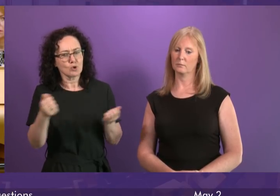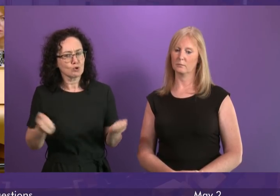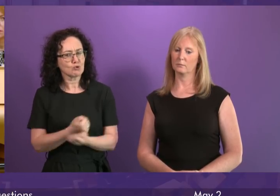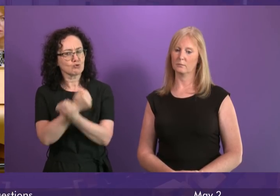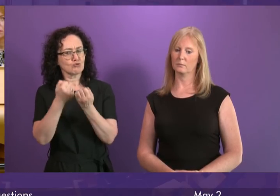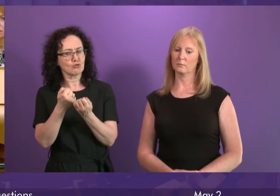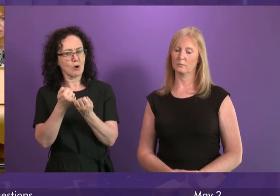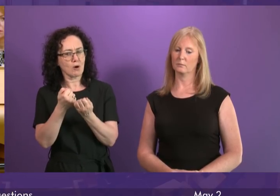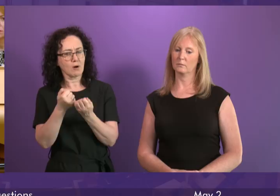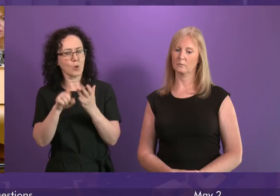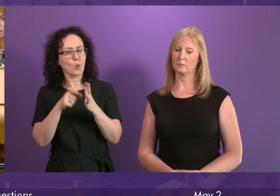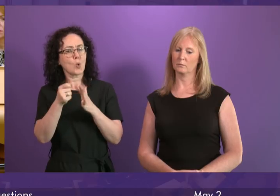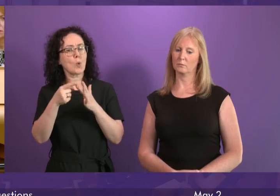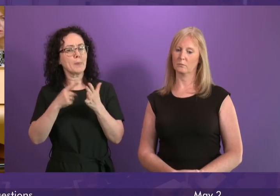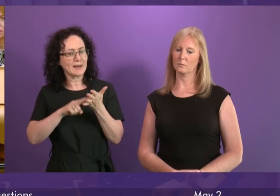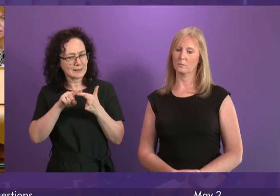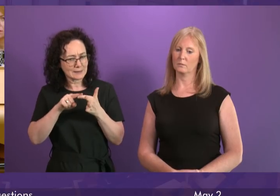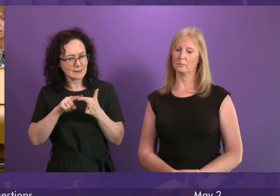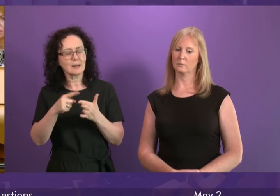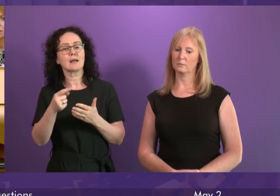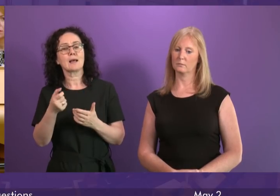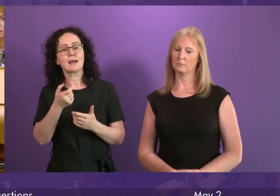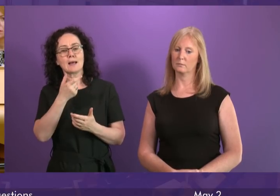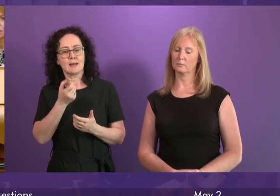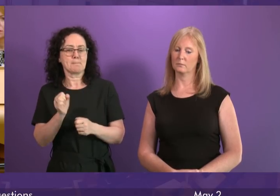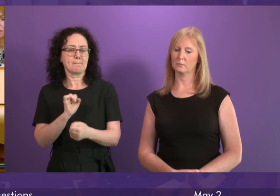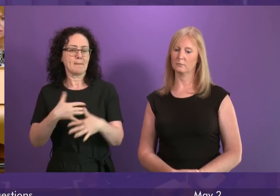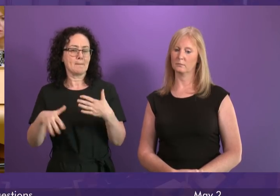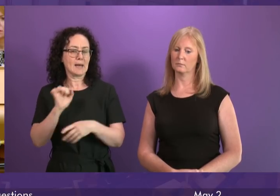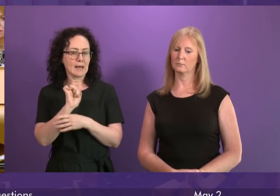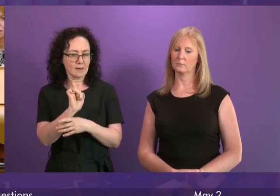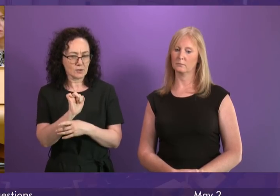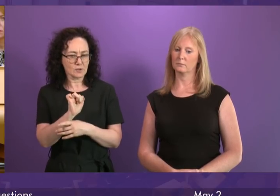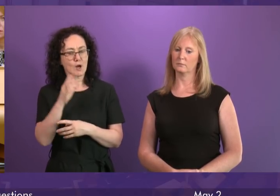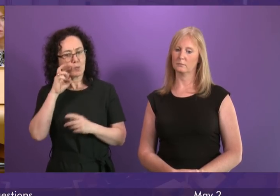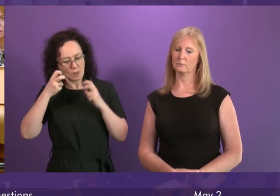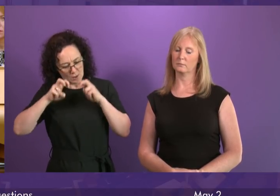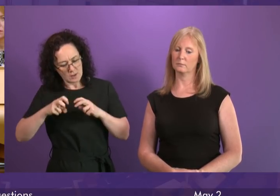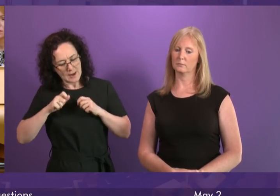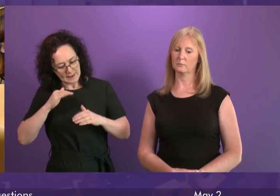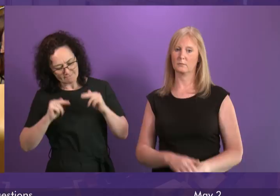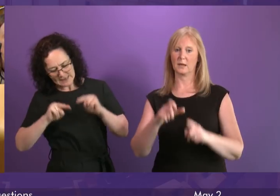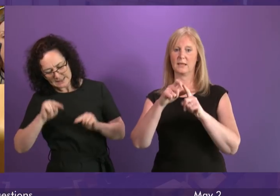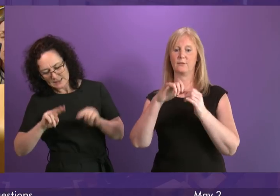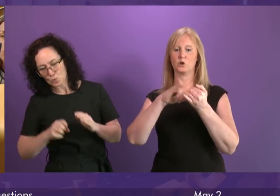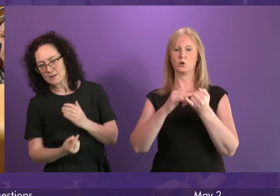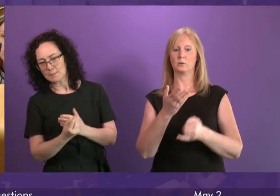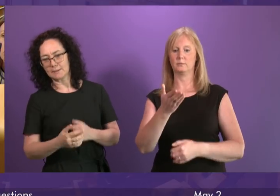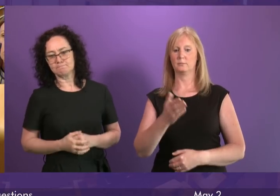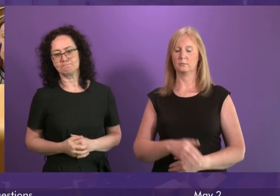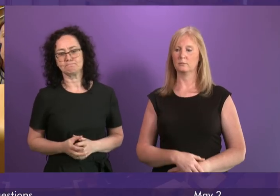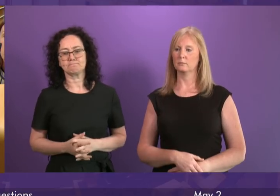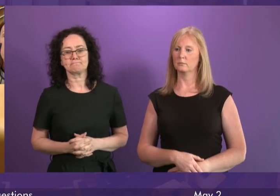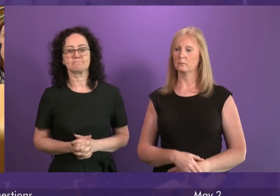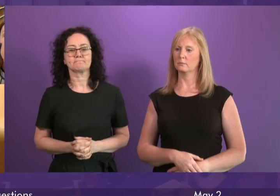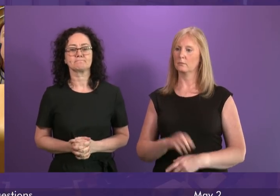chief medical officer by the chief medical officer of a short life working group examining prescribing trends in Scotland David Stewart will the First